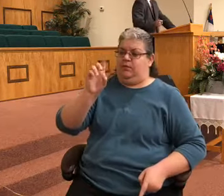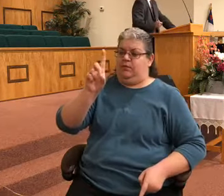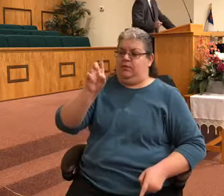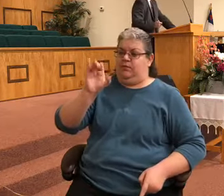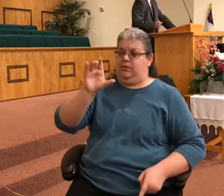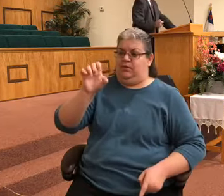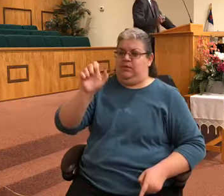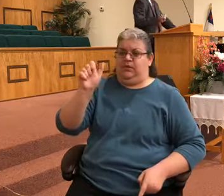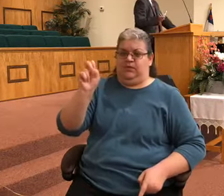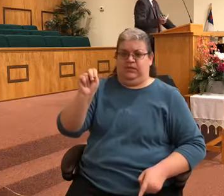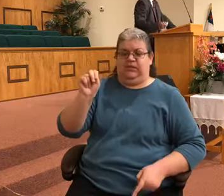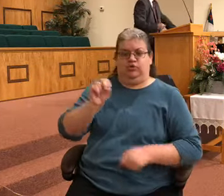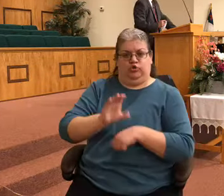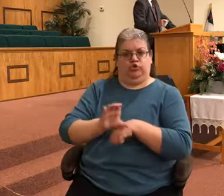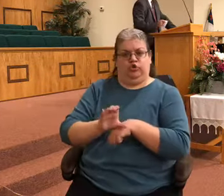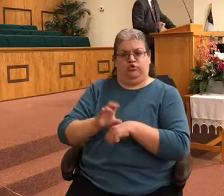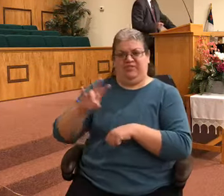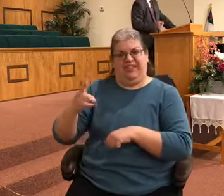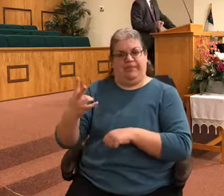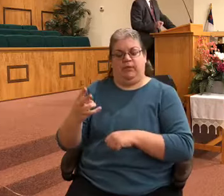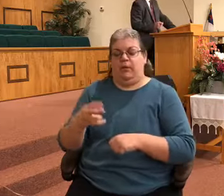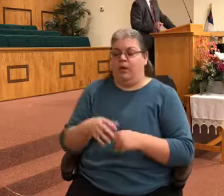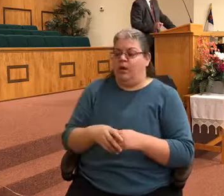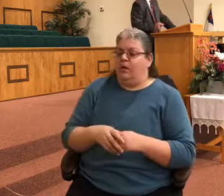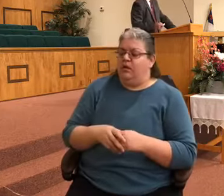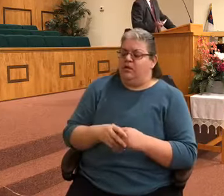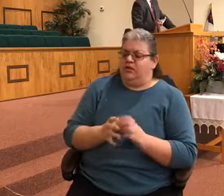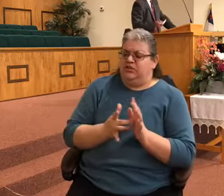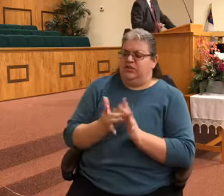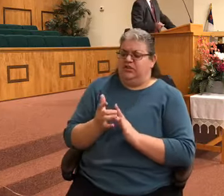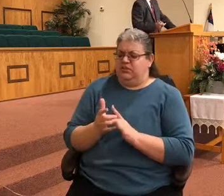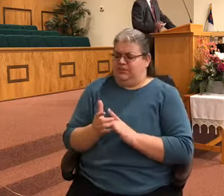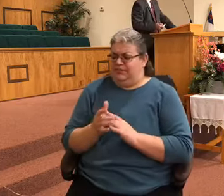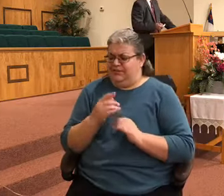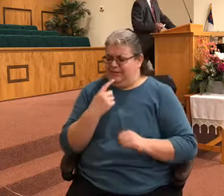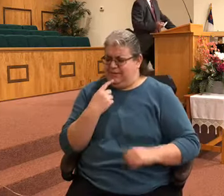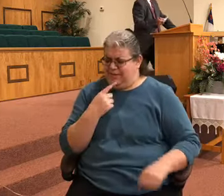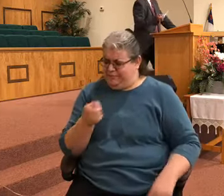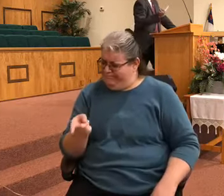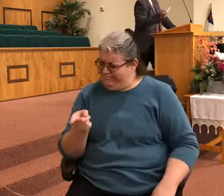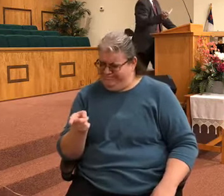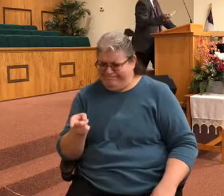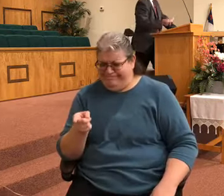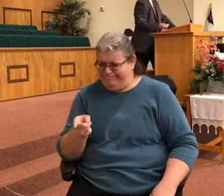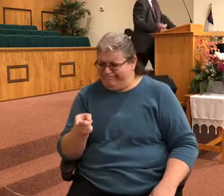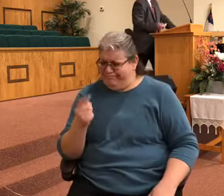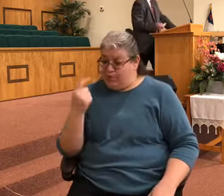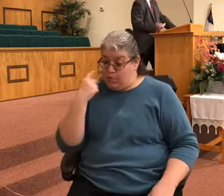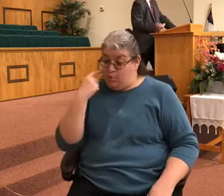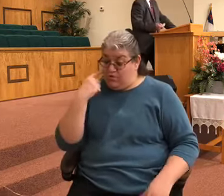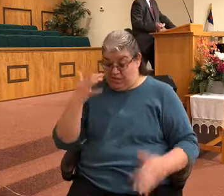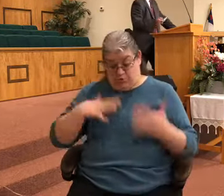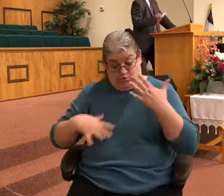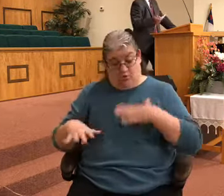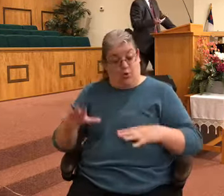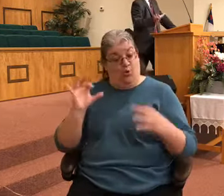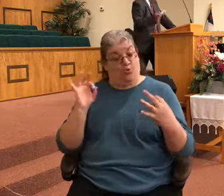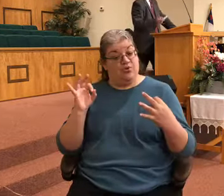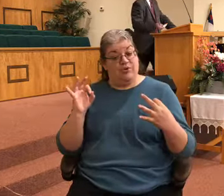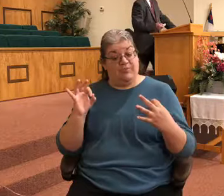And Jesus would say about them you think you're clothed and yet spiritually you're